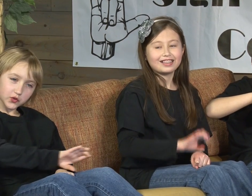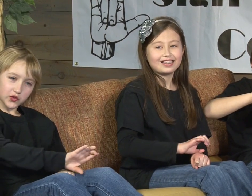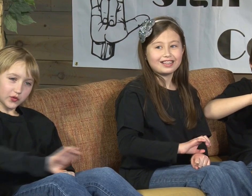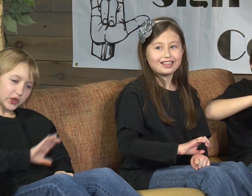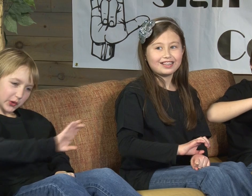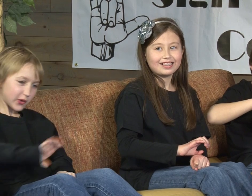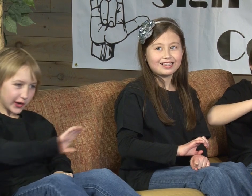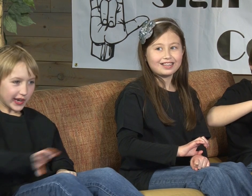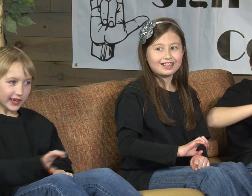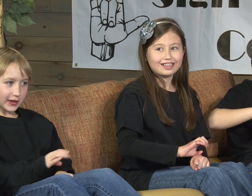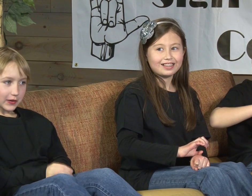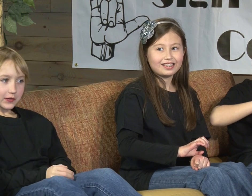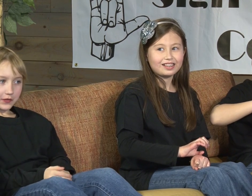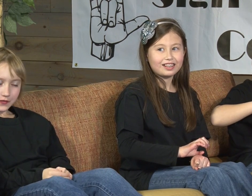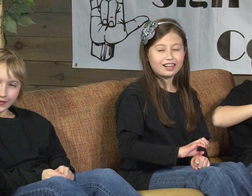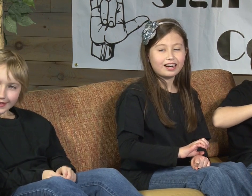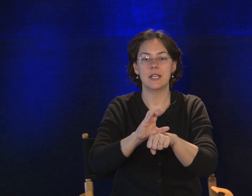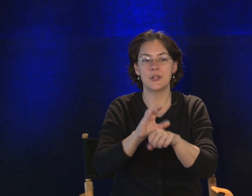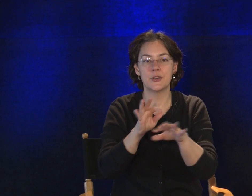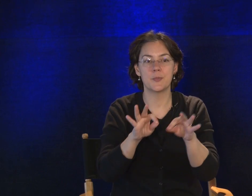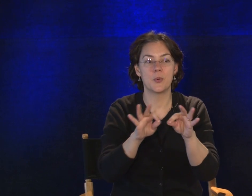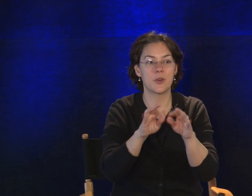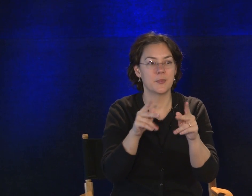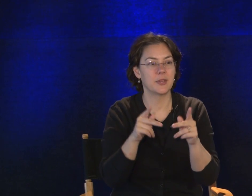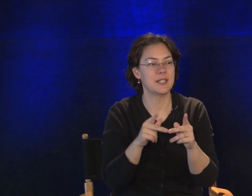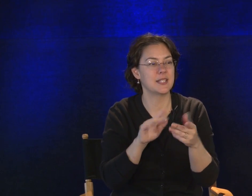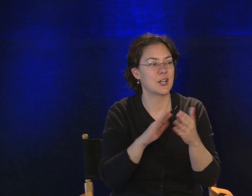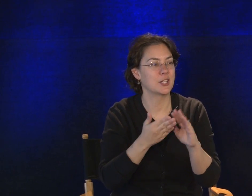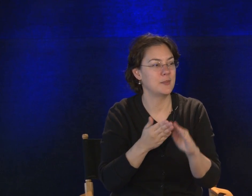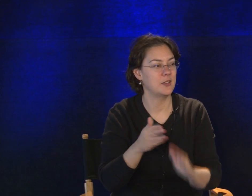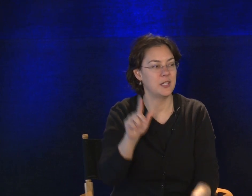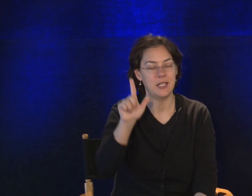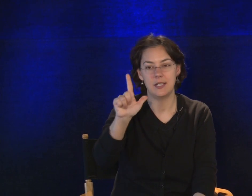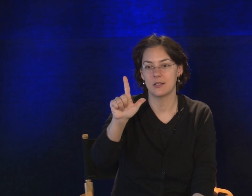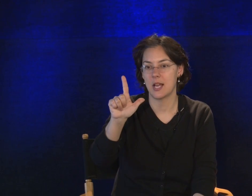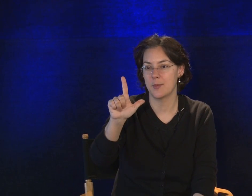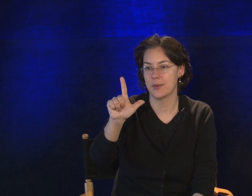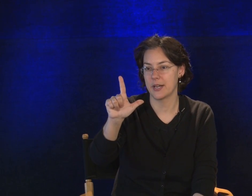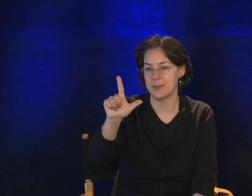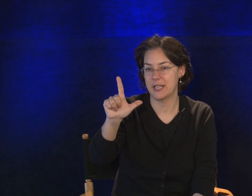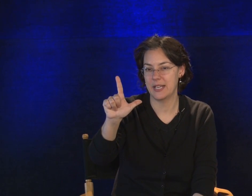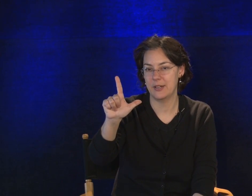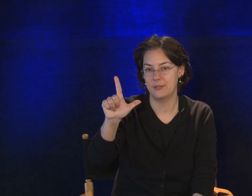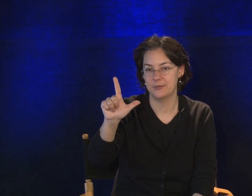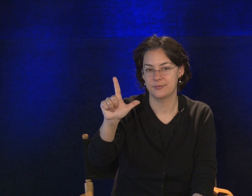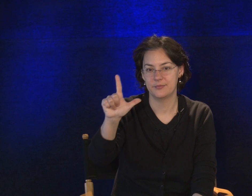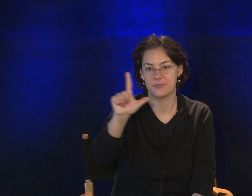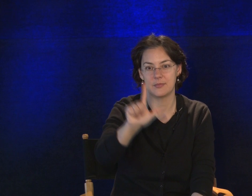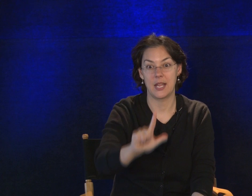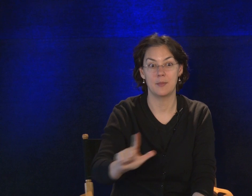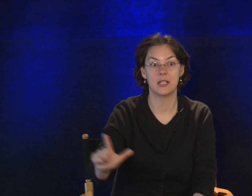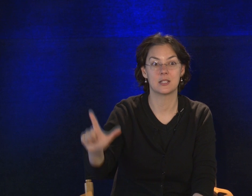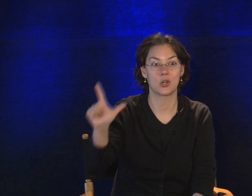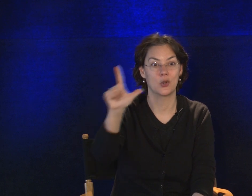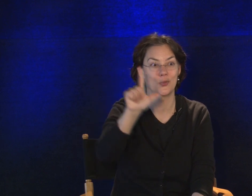Church. Another important place in our community, library. Make an L in a big circle.